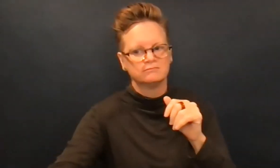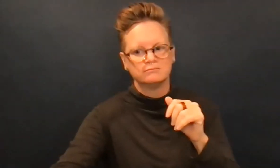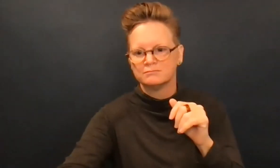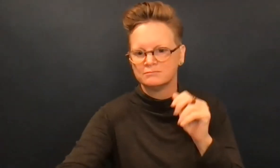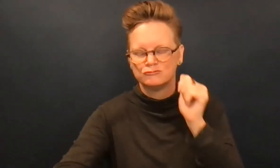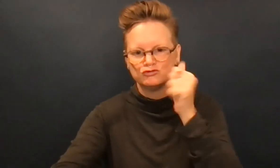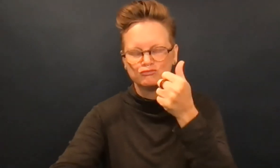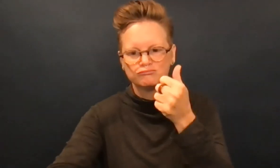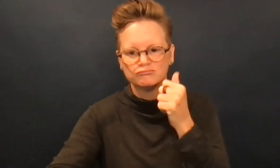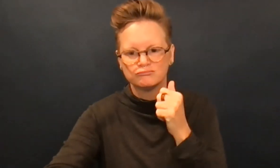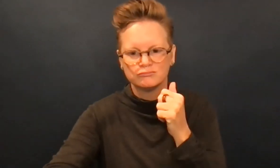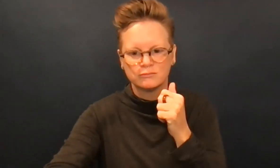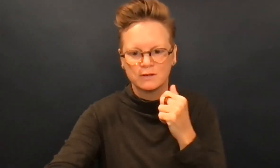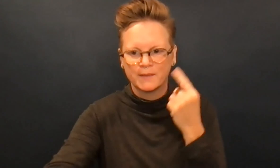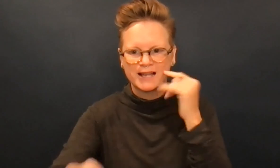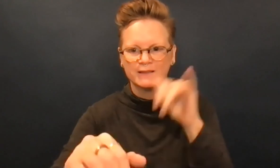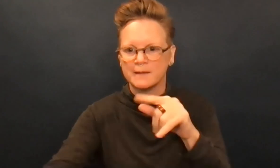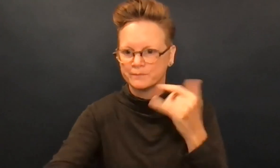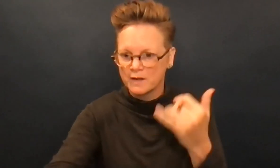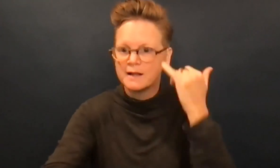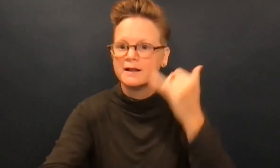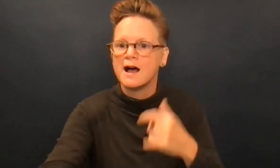yeses and how excellent this was.